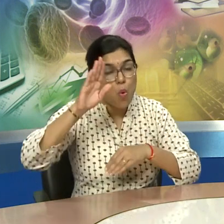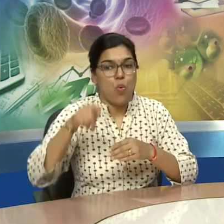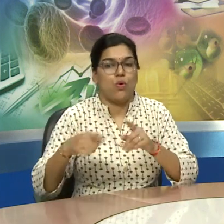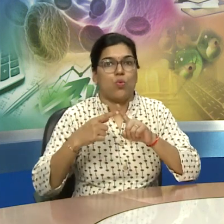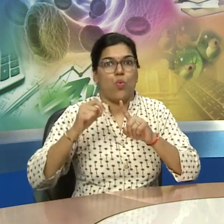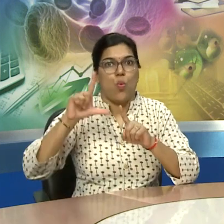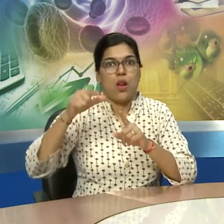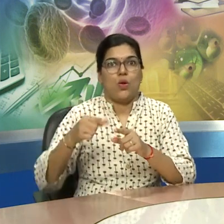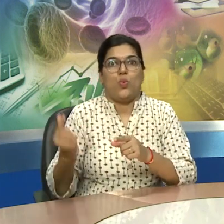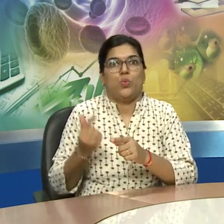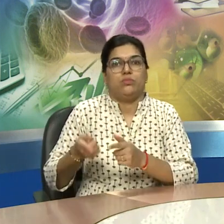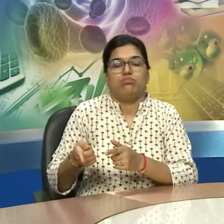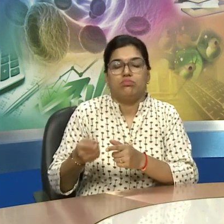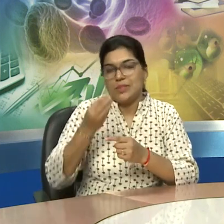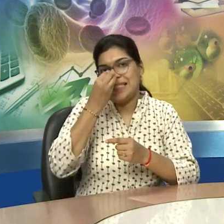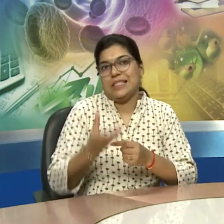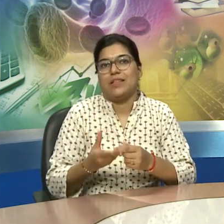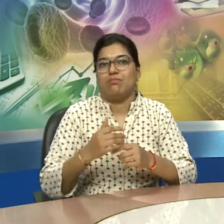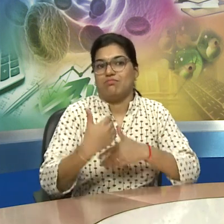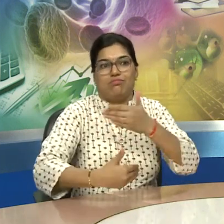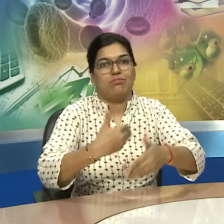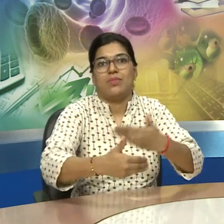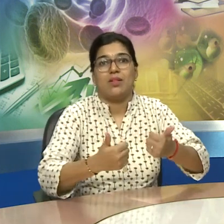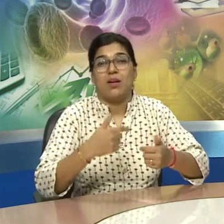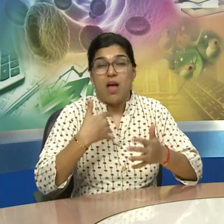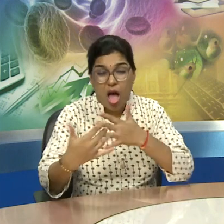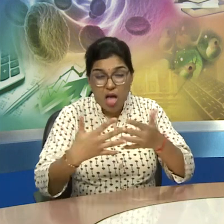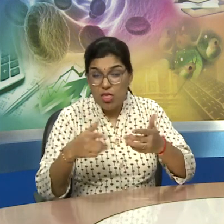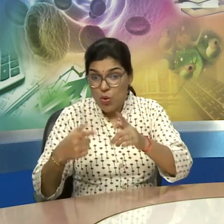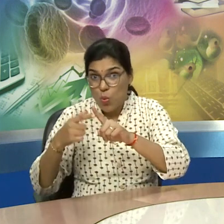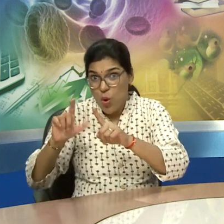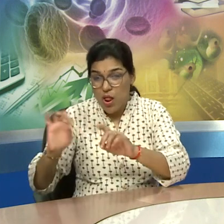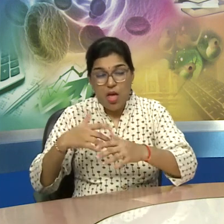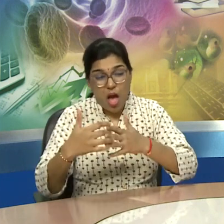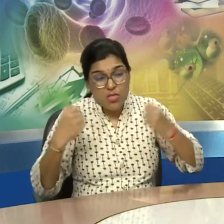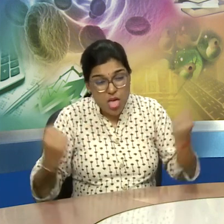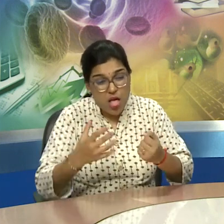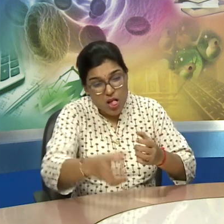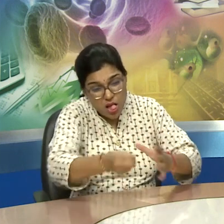and then slowly slowly agriculture was increasing